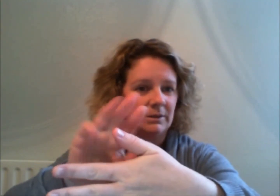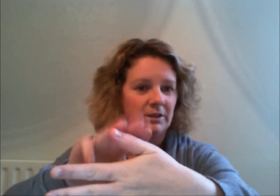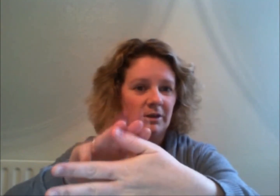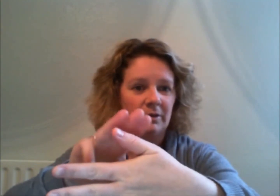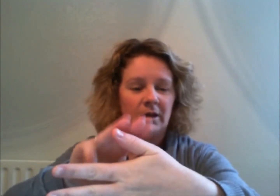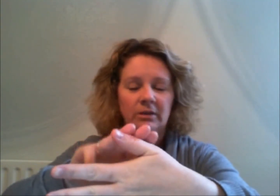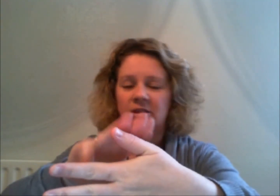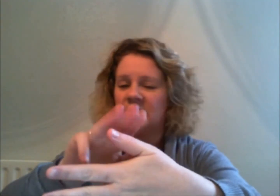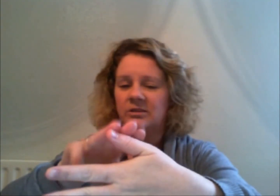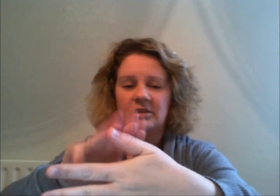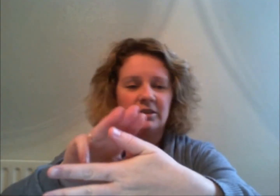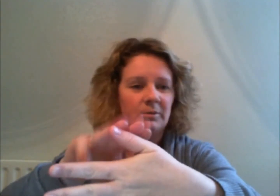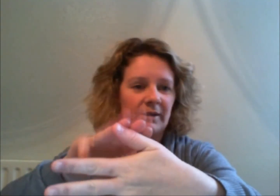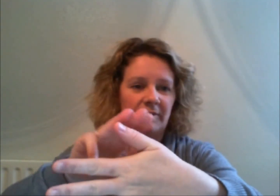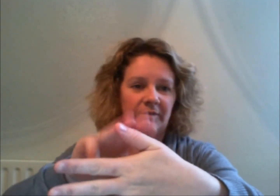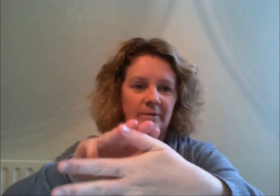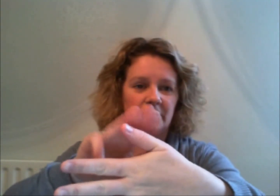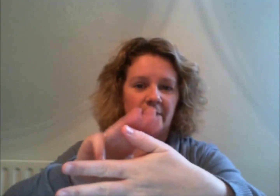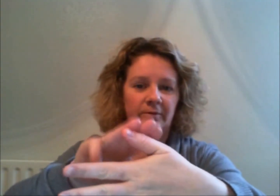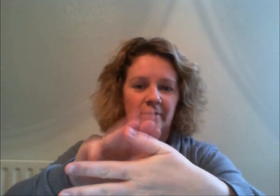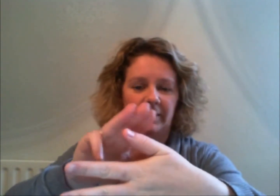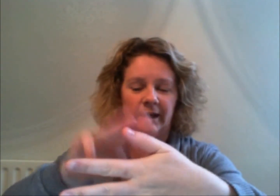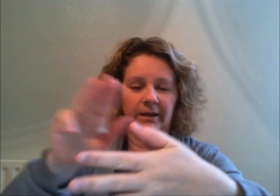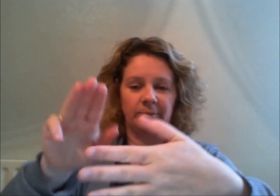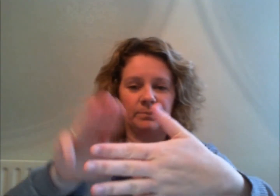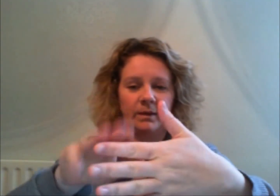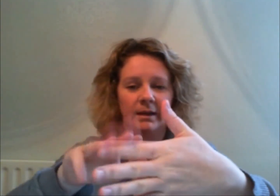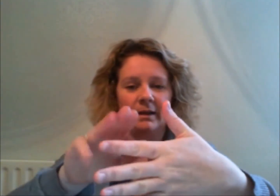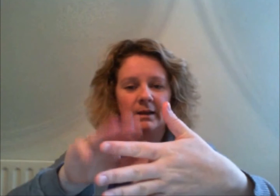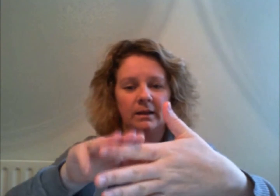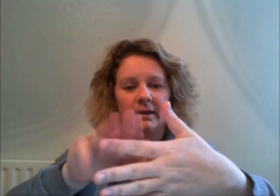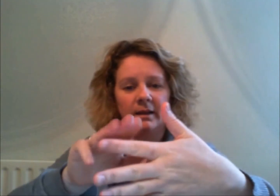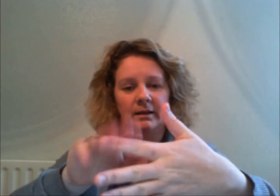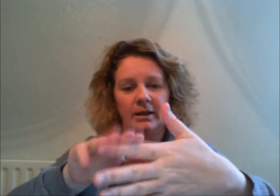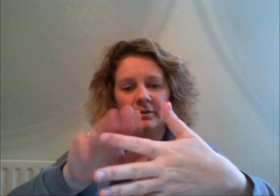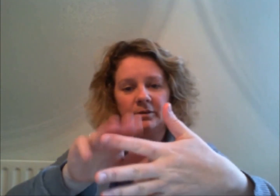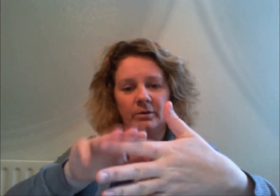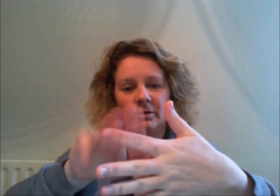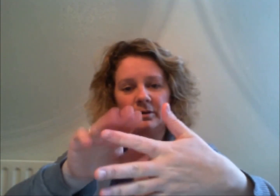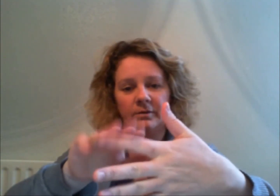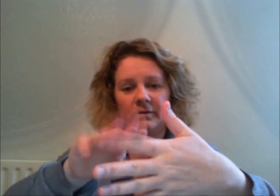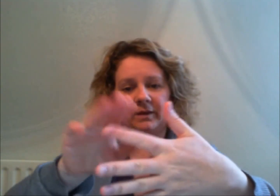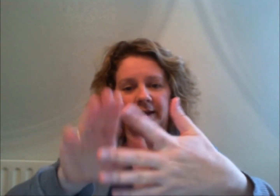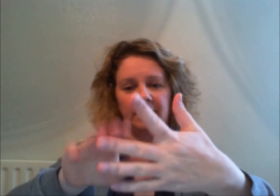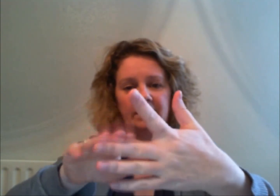with two just just do whatever feels right for you then go through all of the fingers